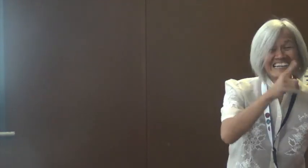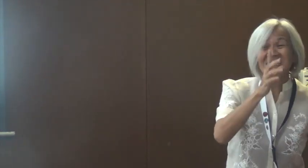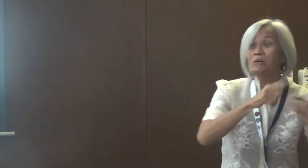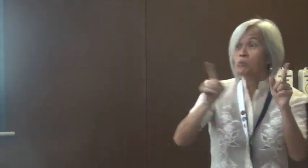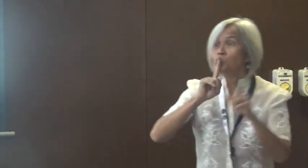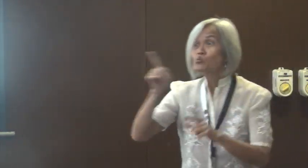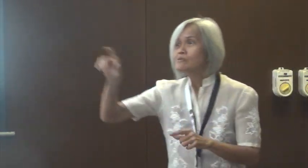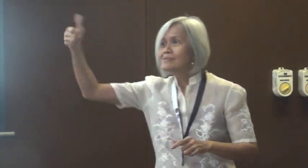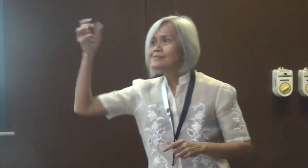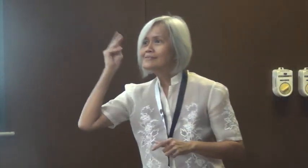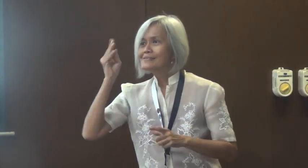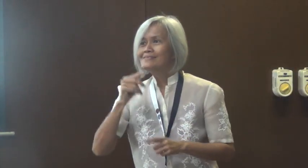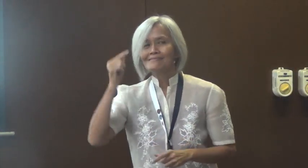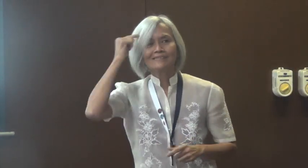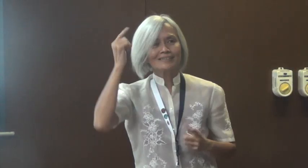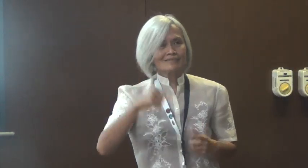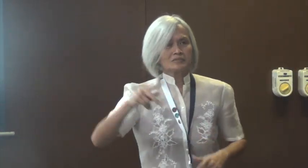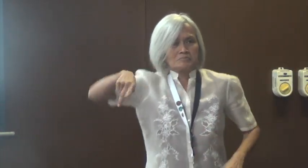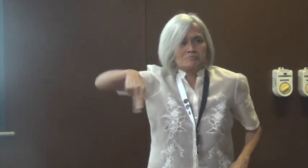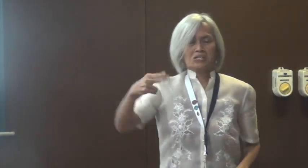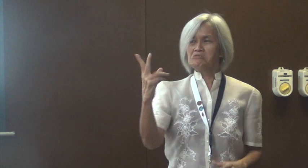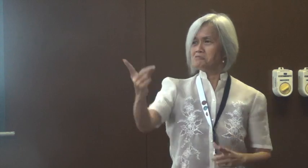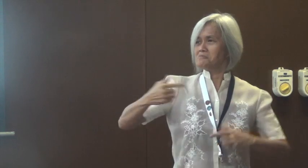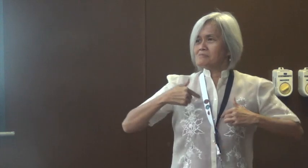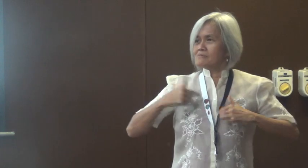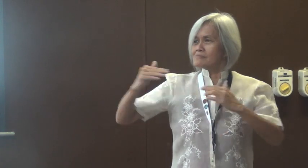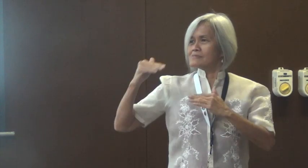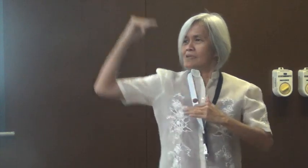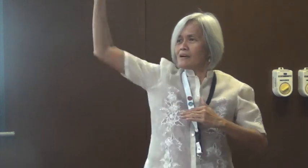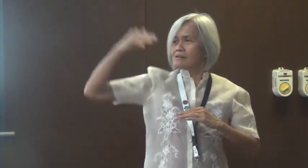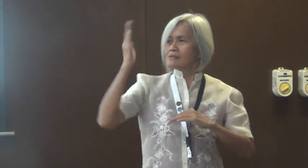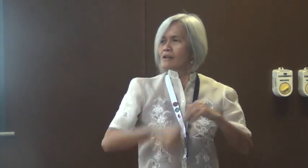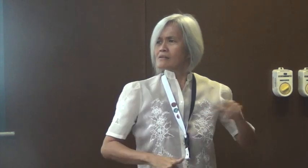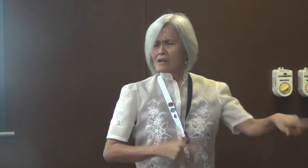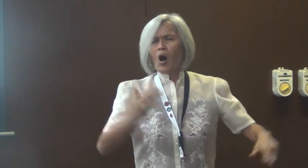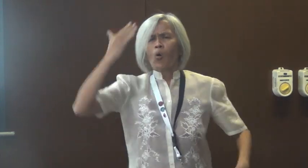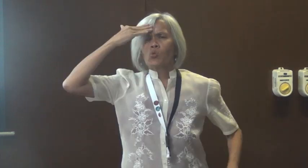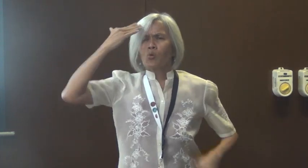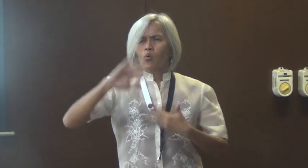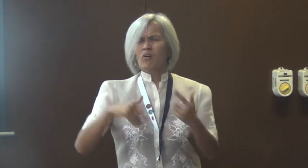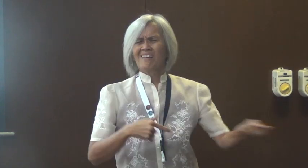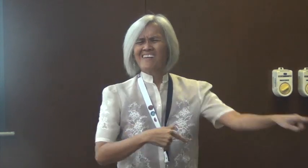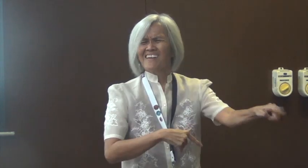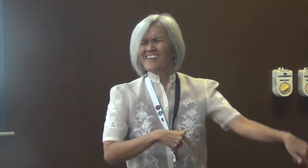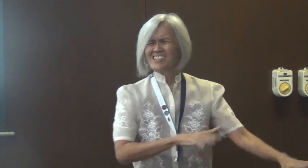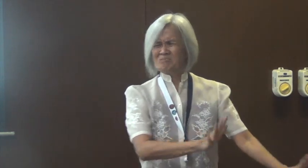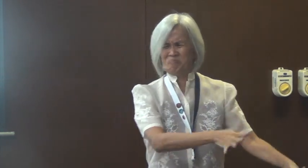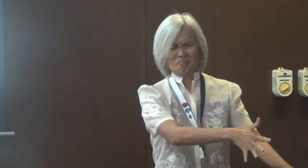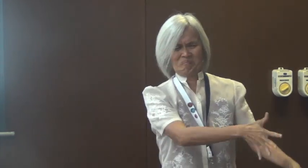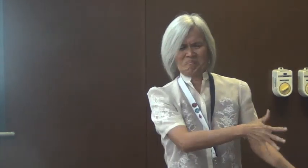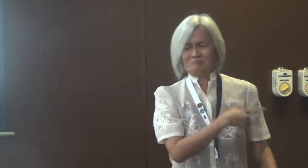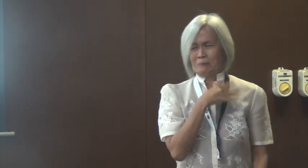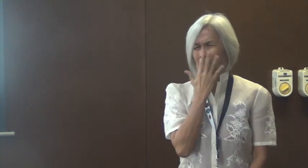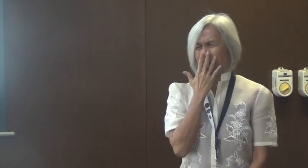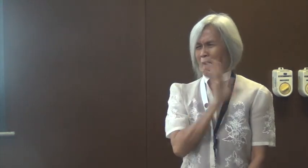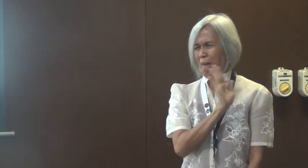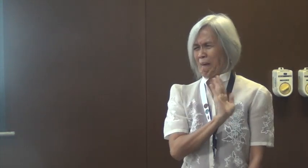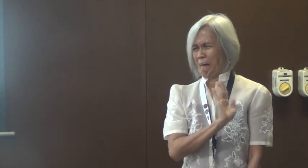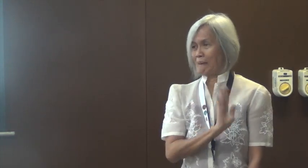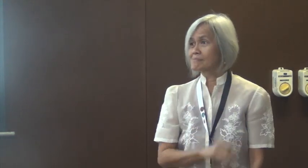their lack of advanced degrees, and people don't believe them. People with PhDs would talk about their language. And then, if you look at the deaf,